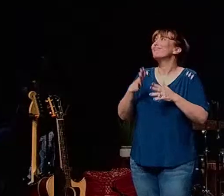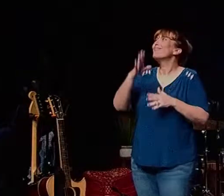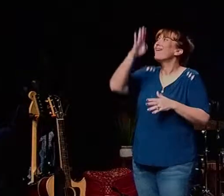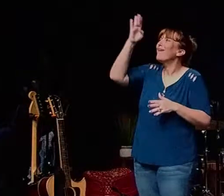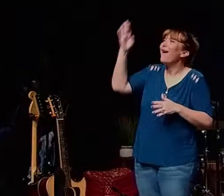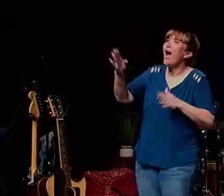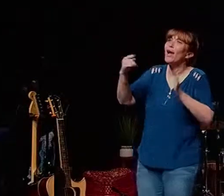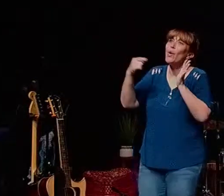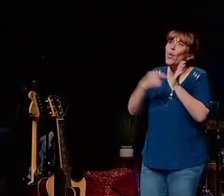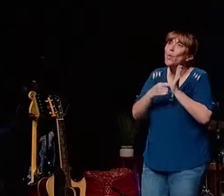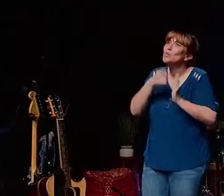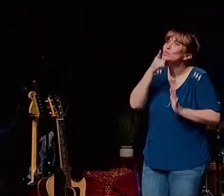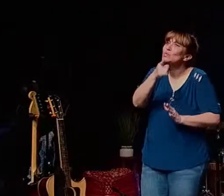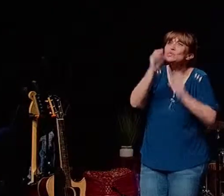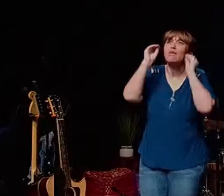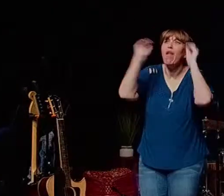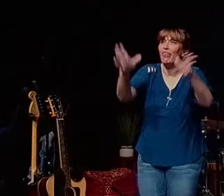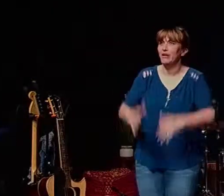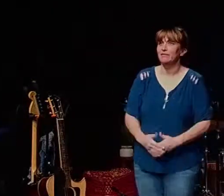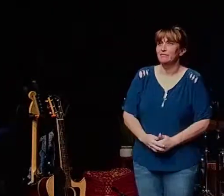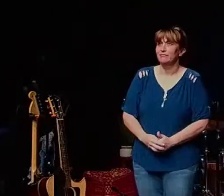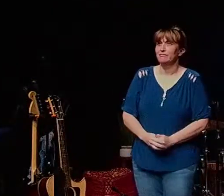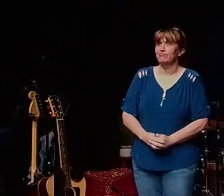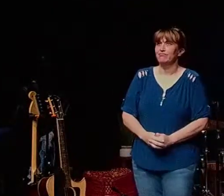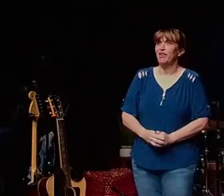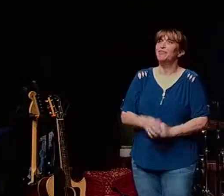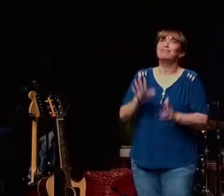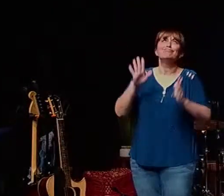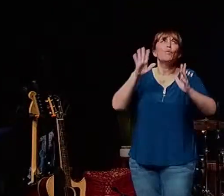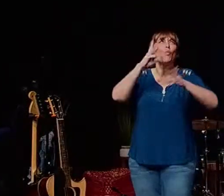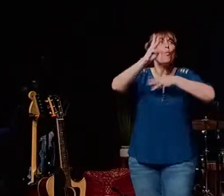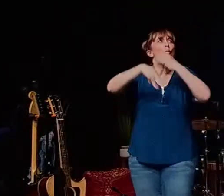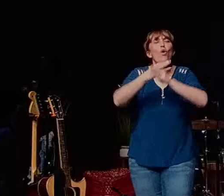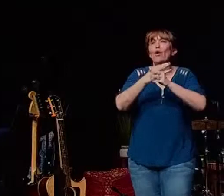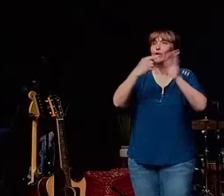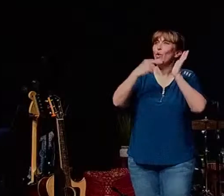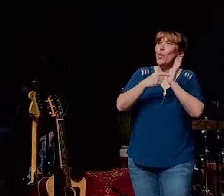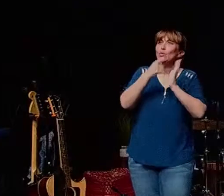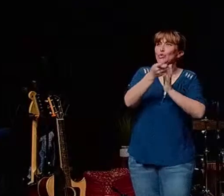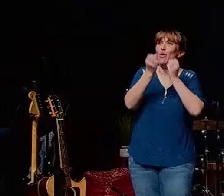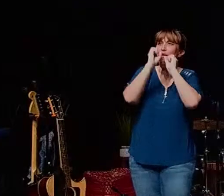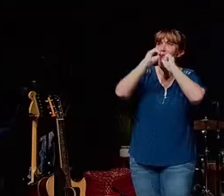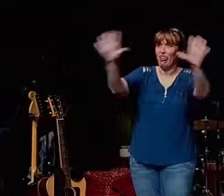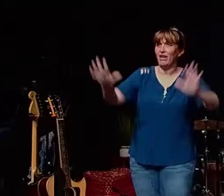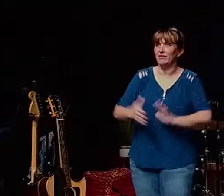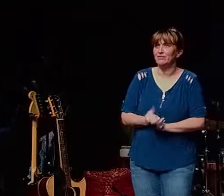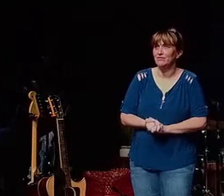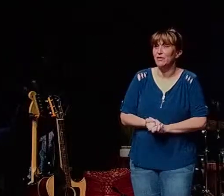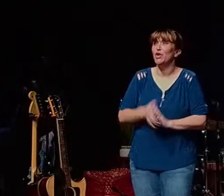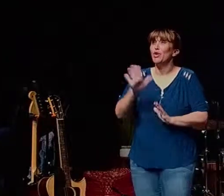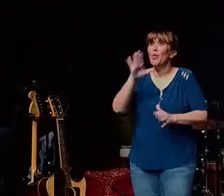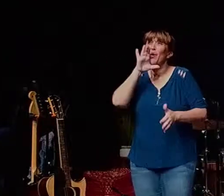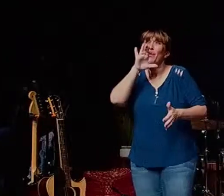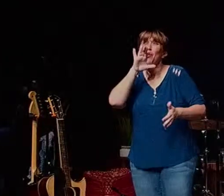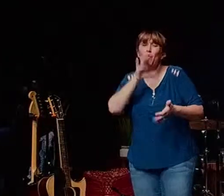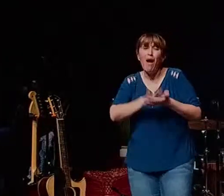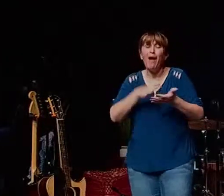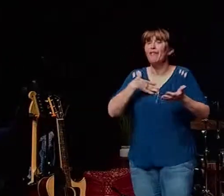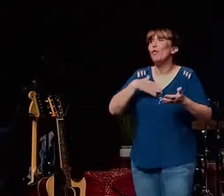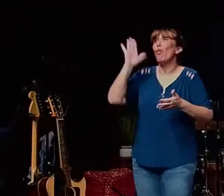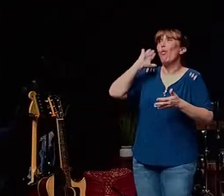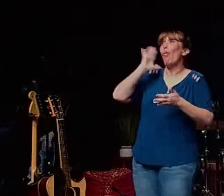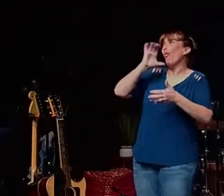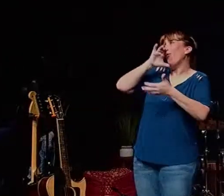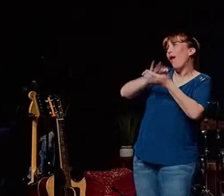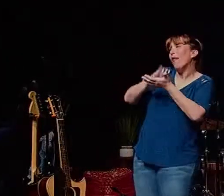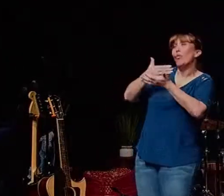and the universe owes you nothing and your job and your former wife or your boss that was